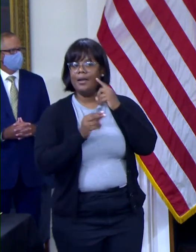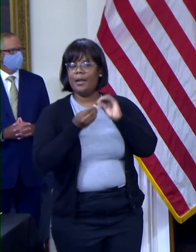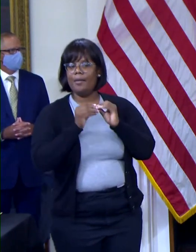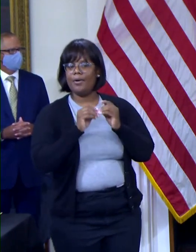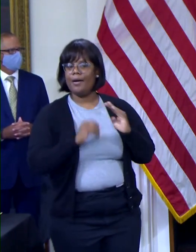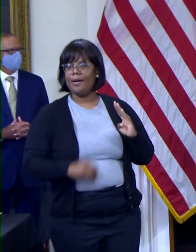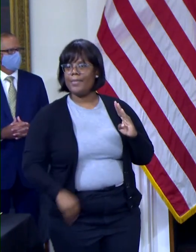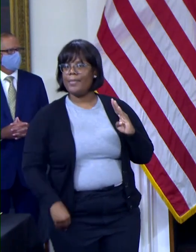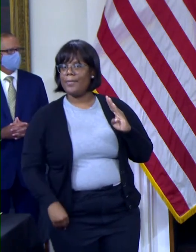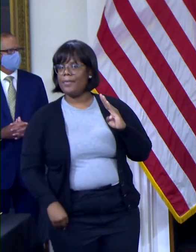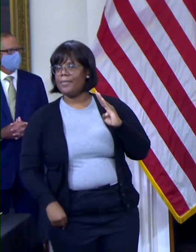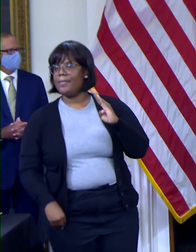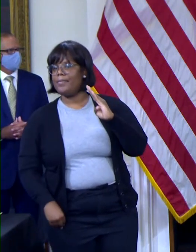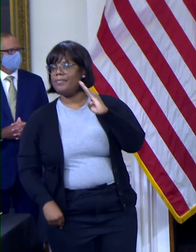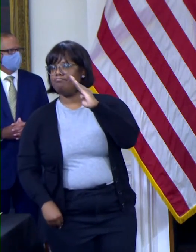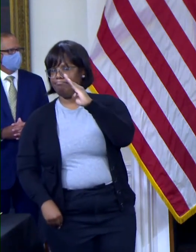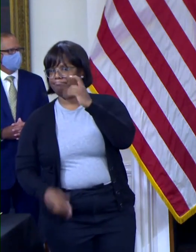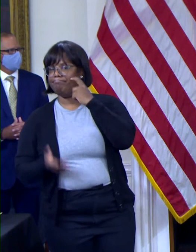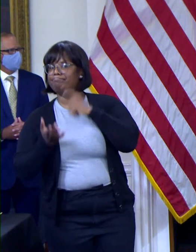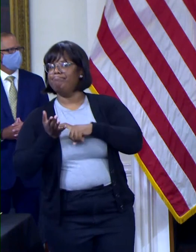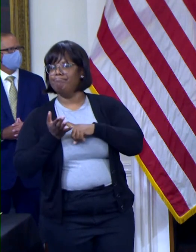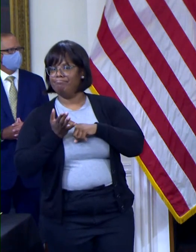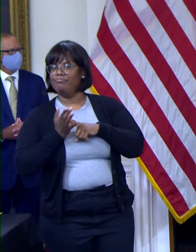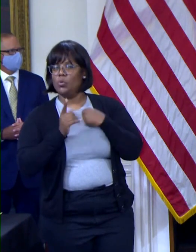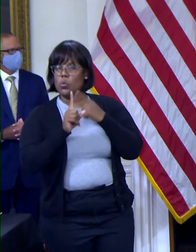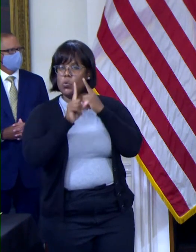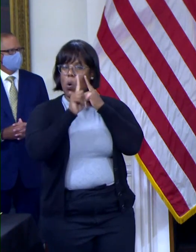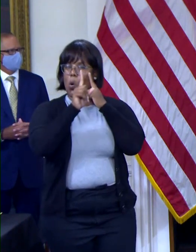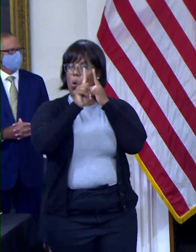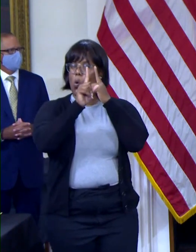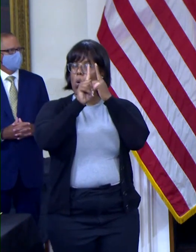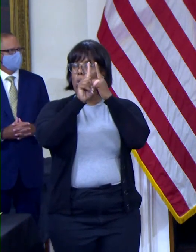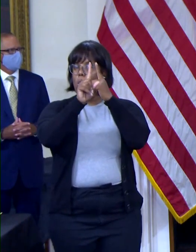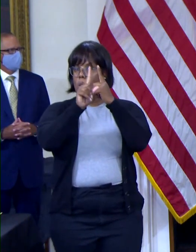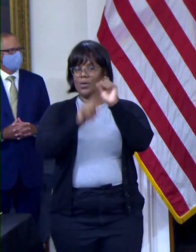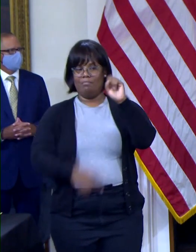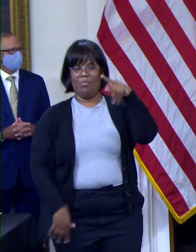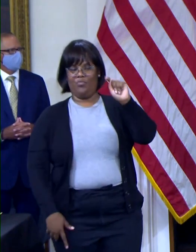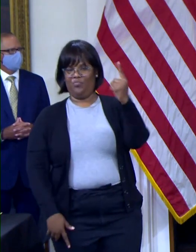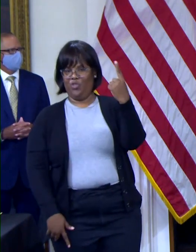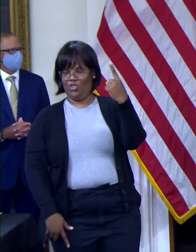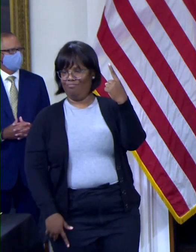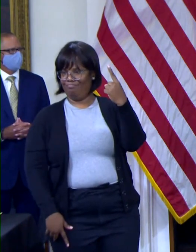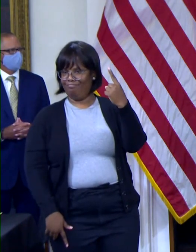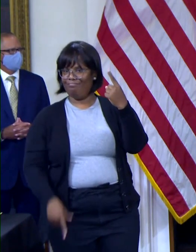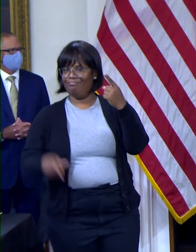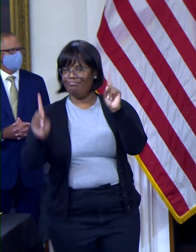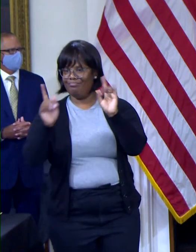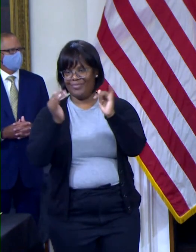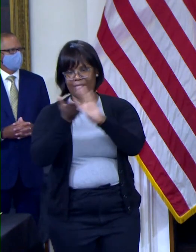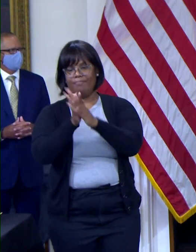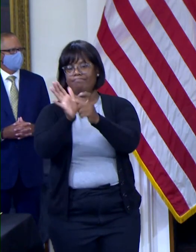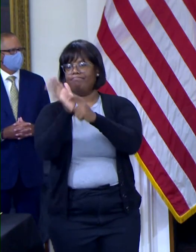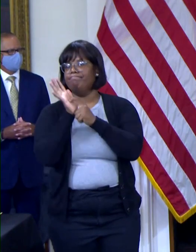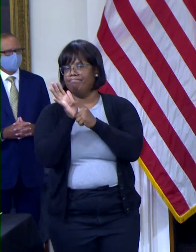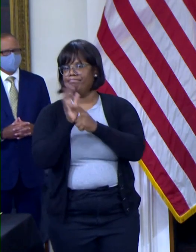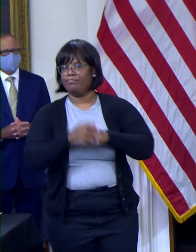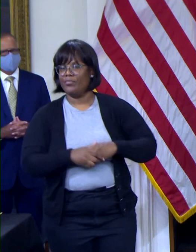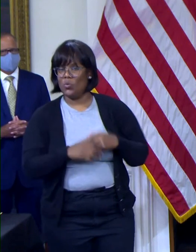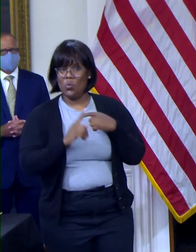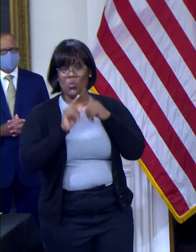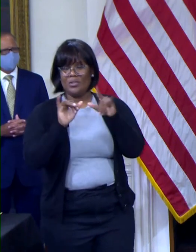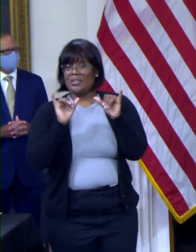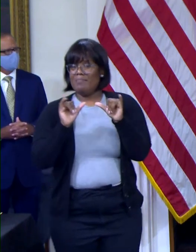vaccination as we get towards that September 1st deadline requirement. We'd like to see it continue to